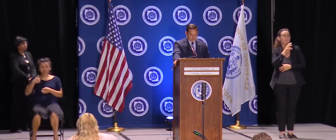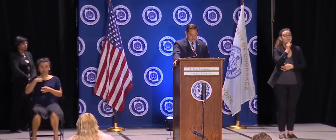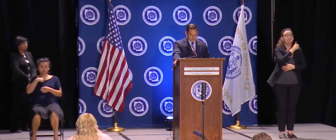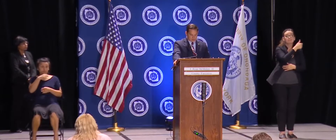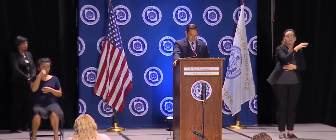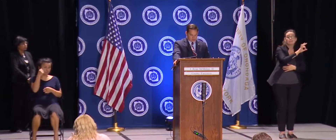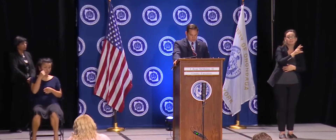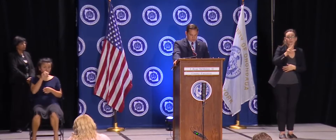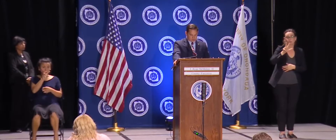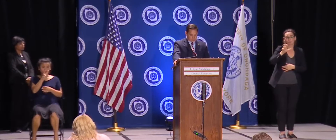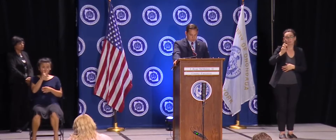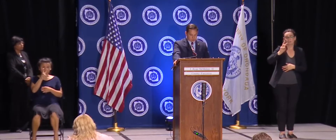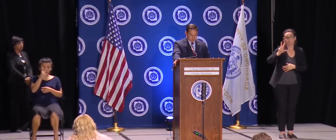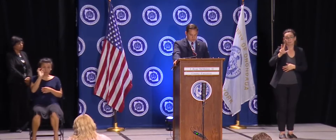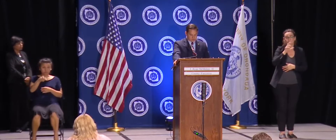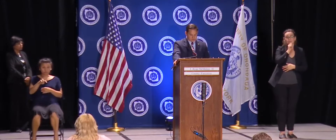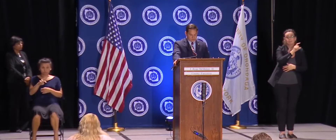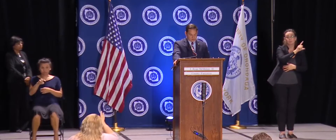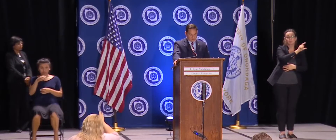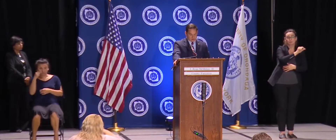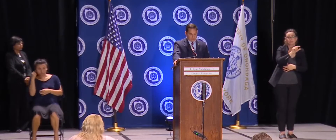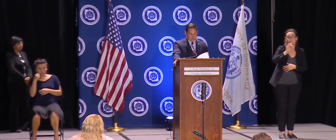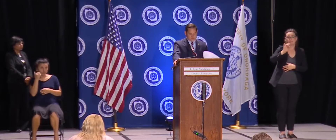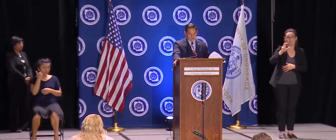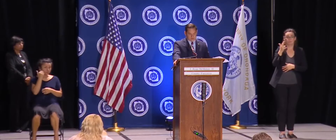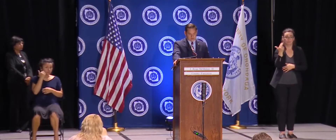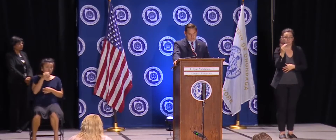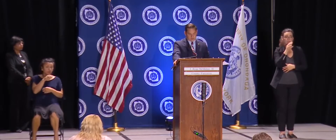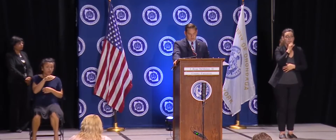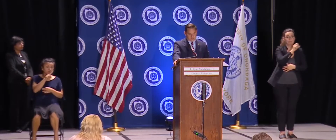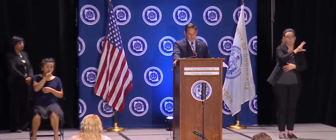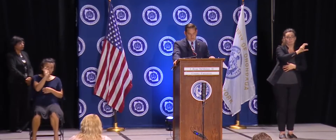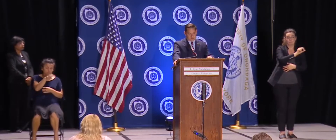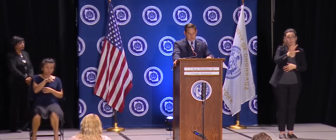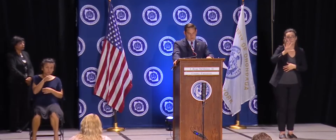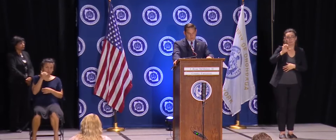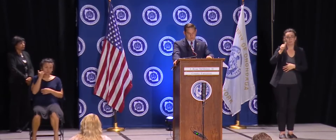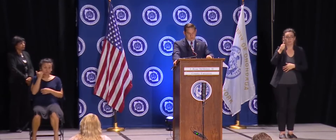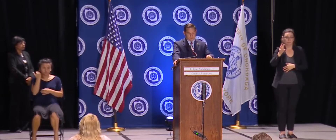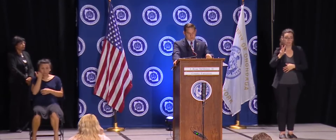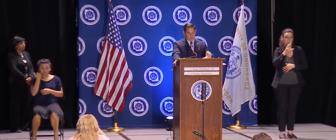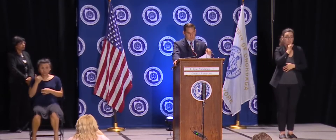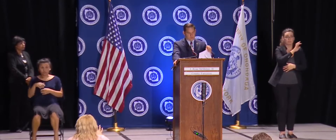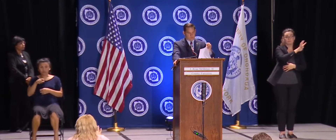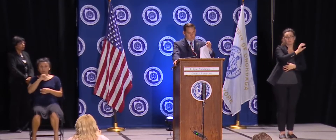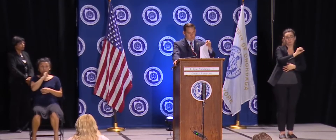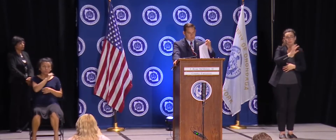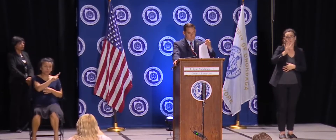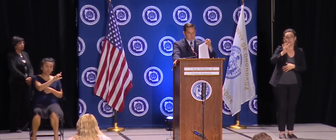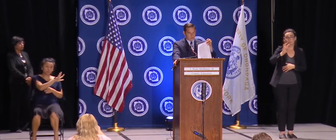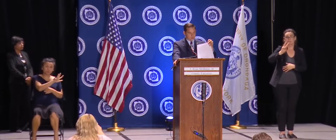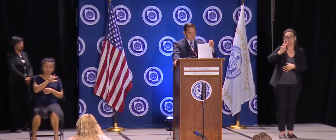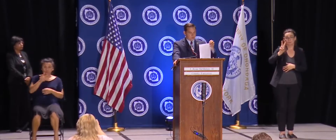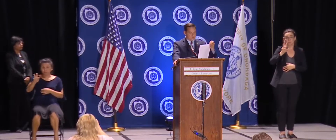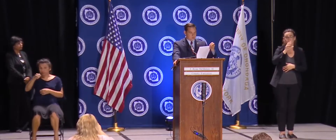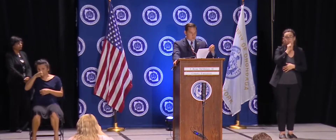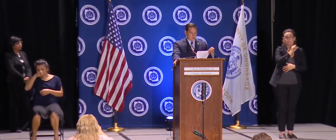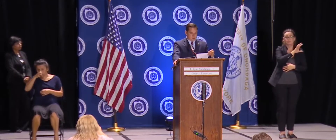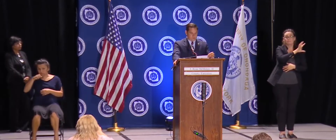19, 813 in their 20s, 516 in their 30s, 462 in their 40s,